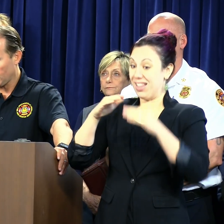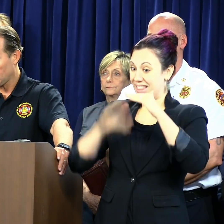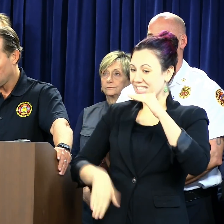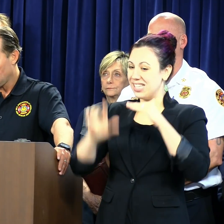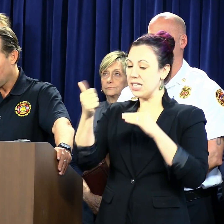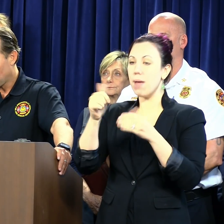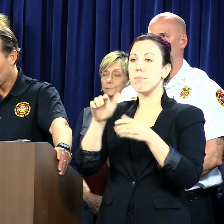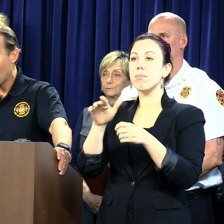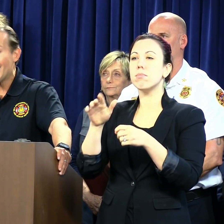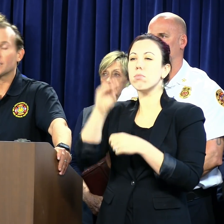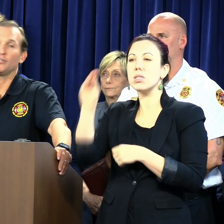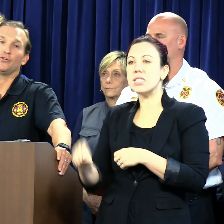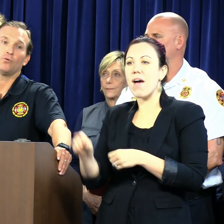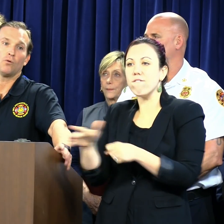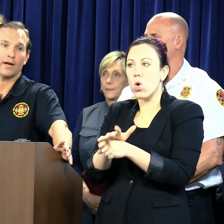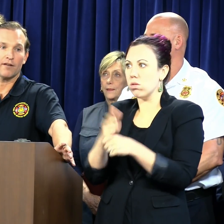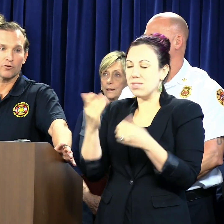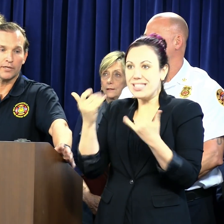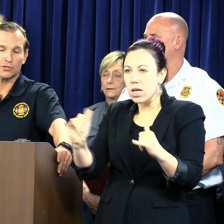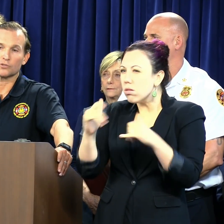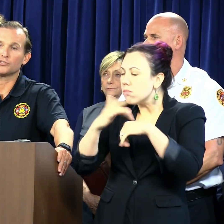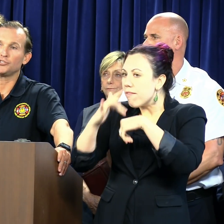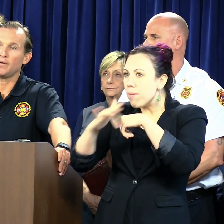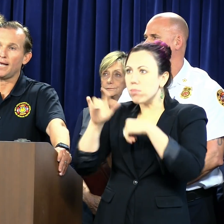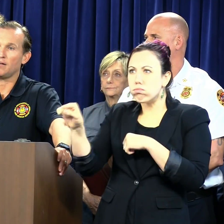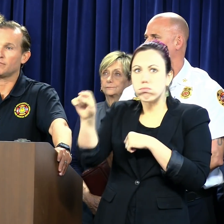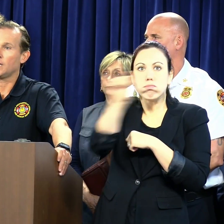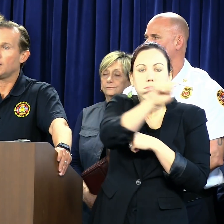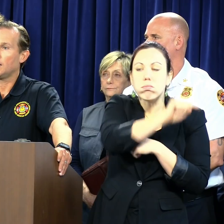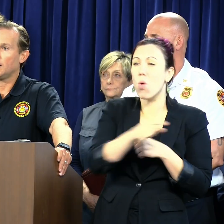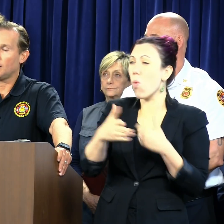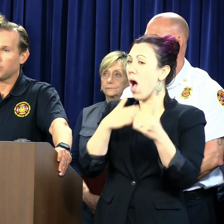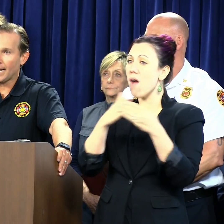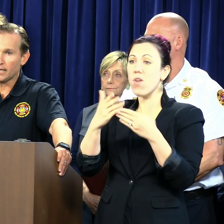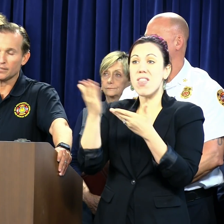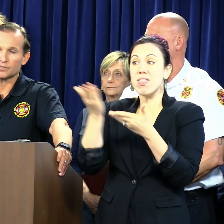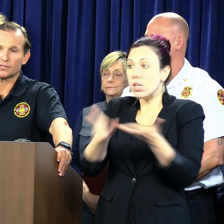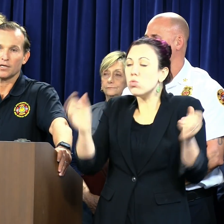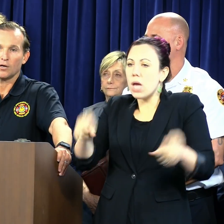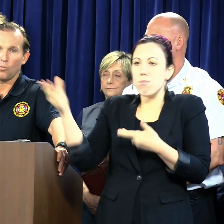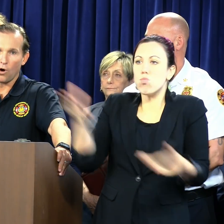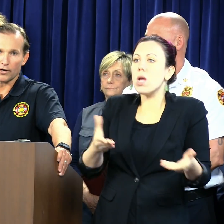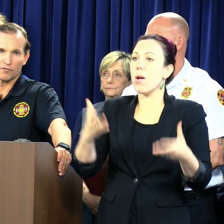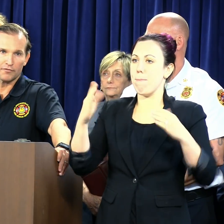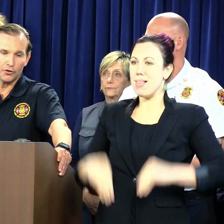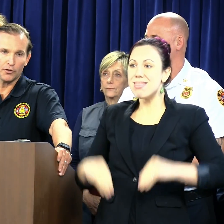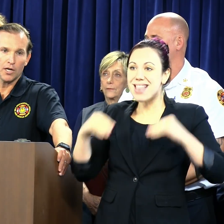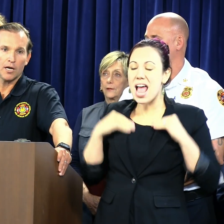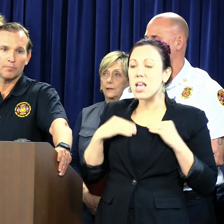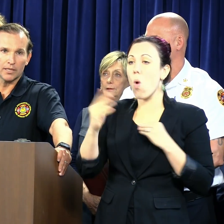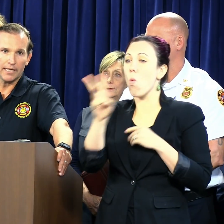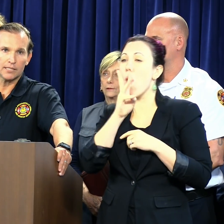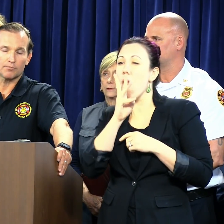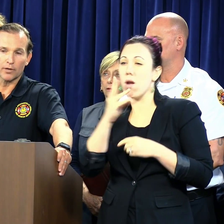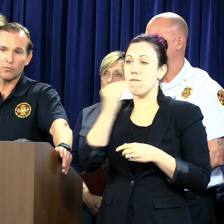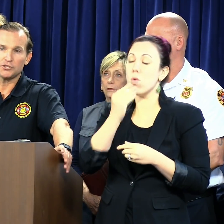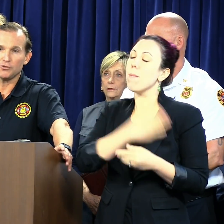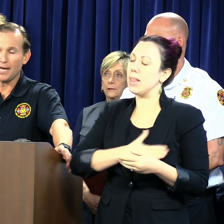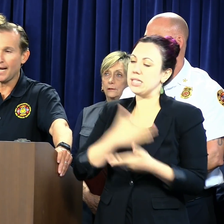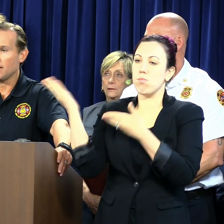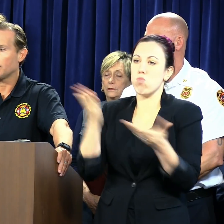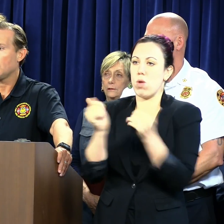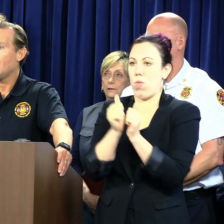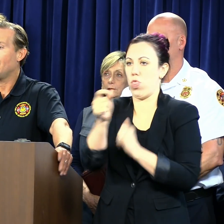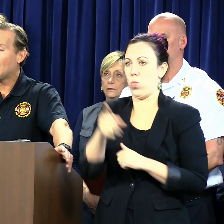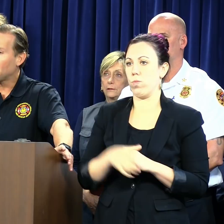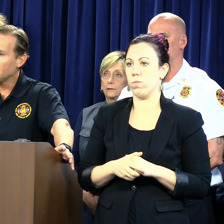at this point. And we're asking you, whatever resources you have, blankets, water, food, please bring what